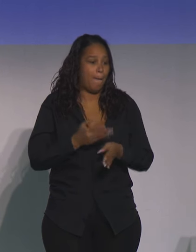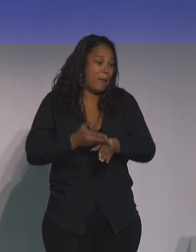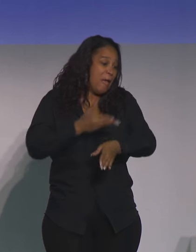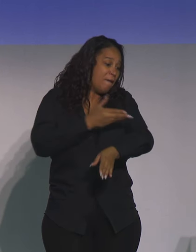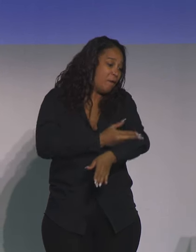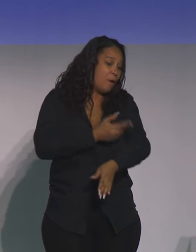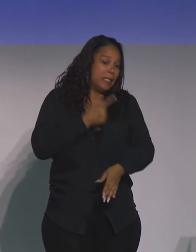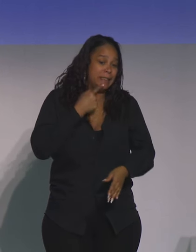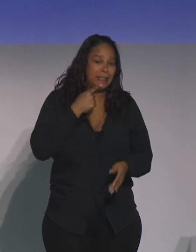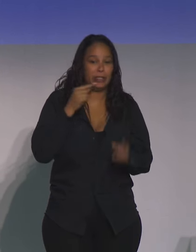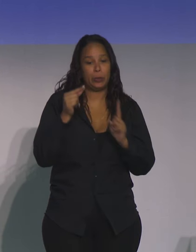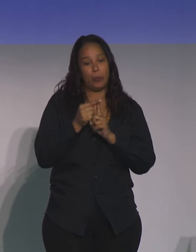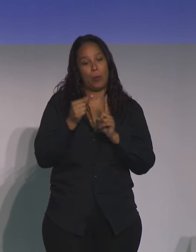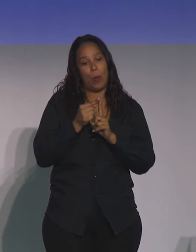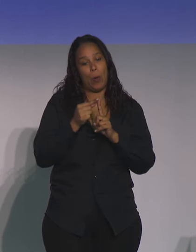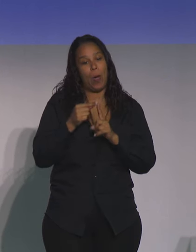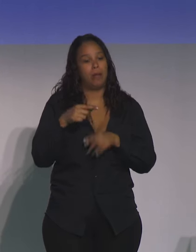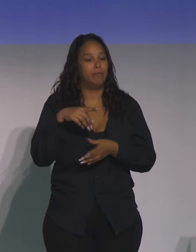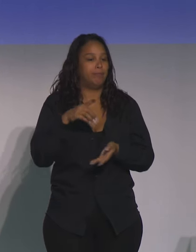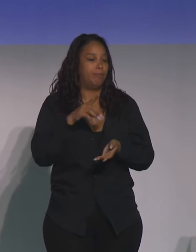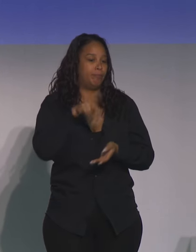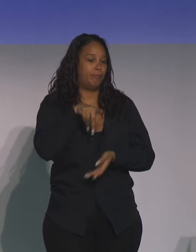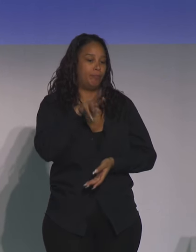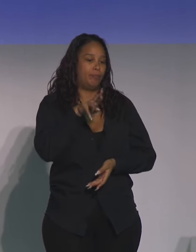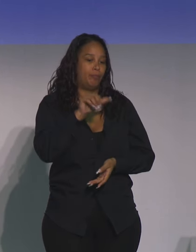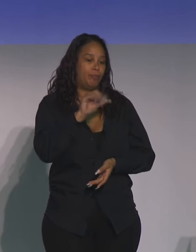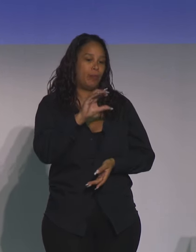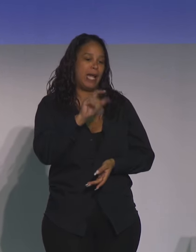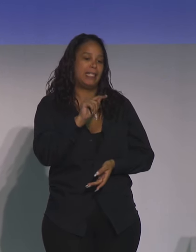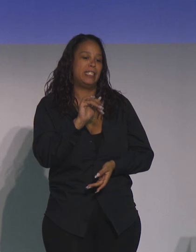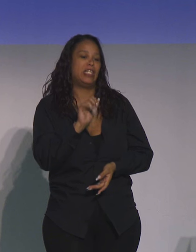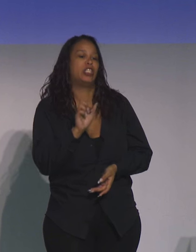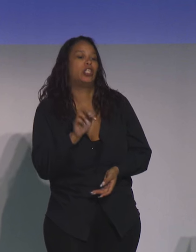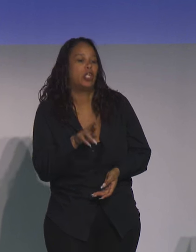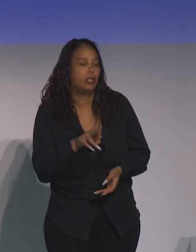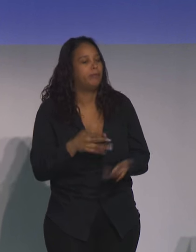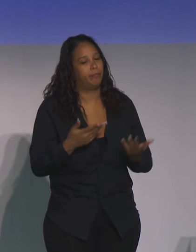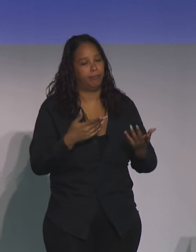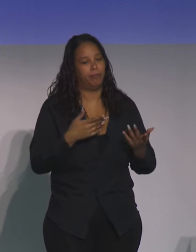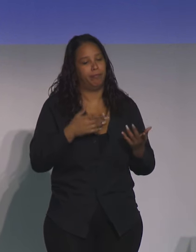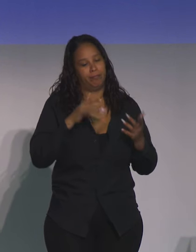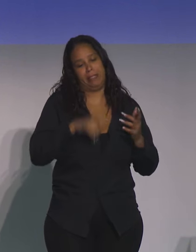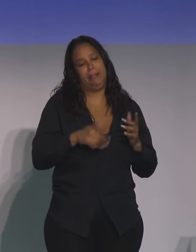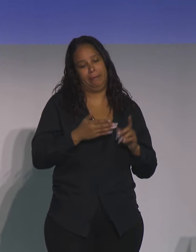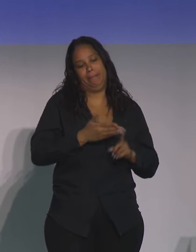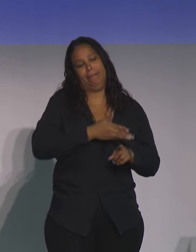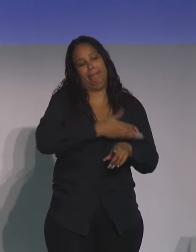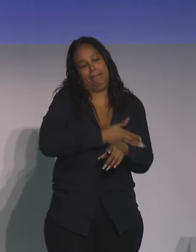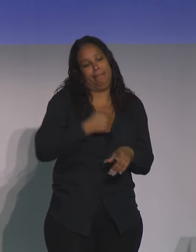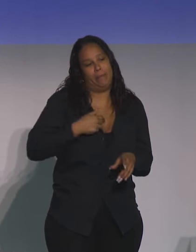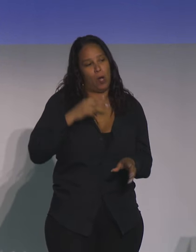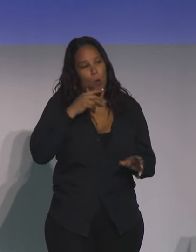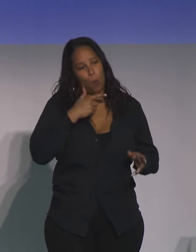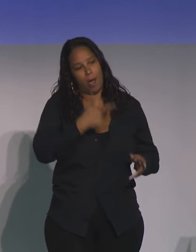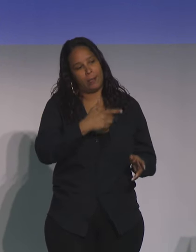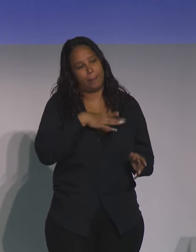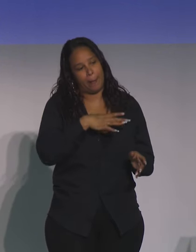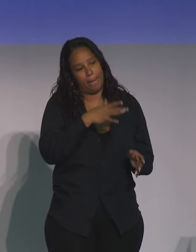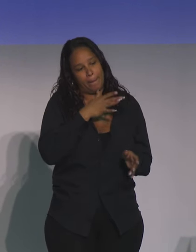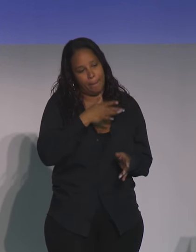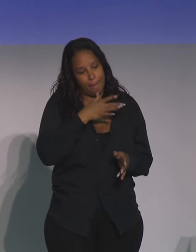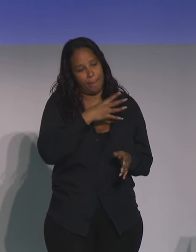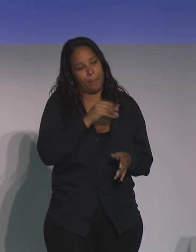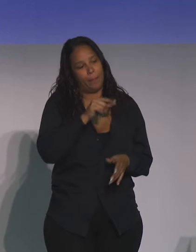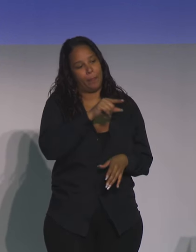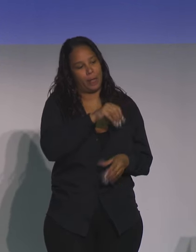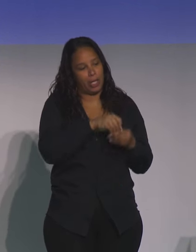did additional training to work independently. And, you know, I not only watched my mom in